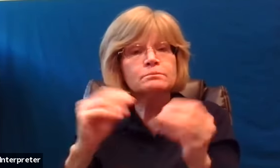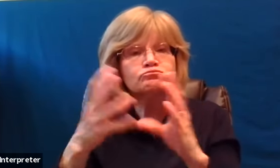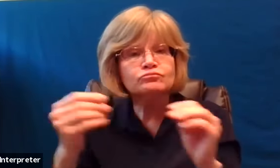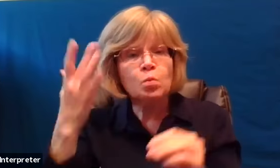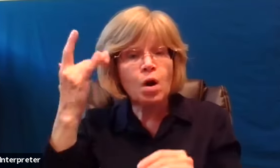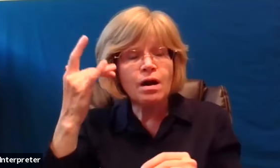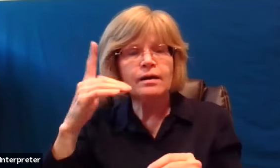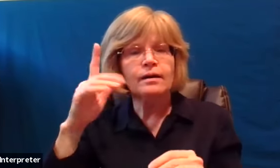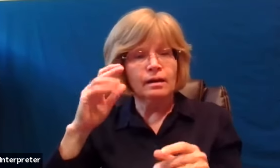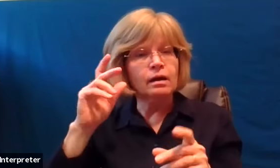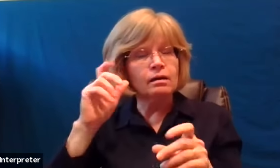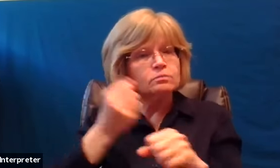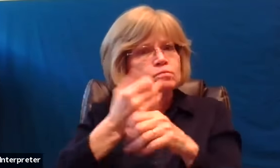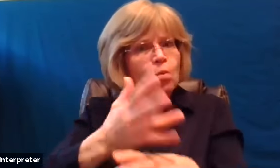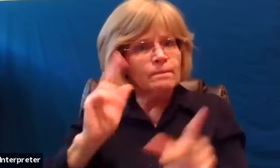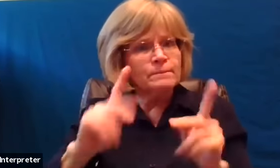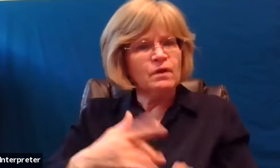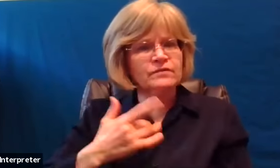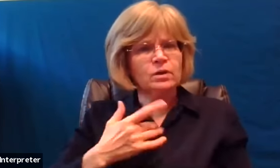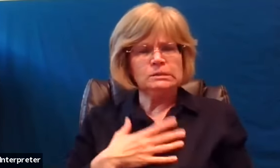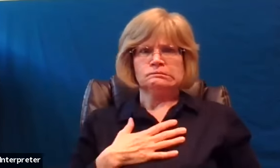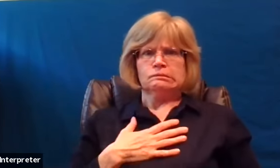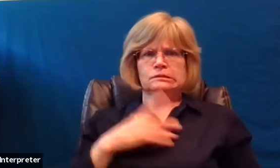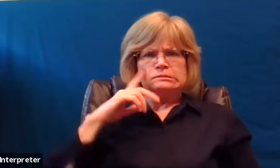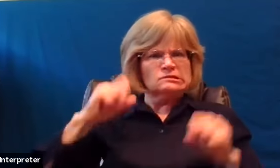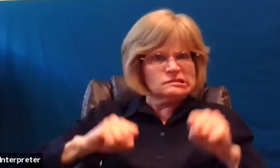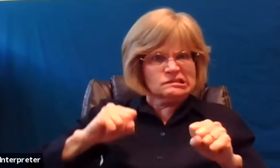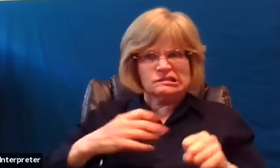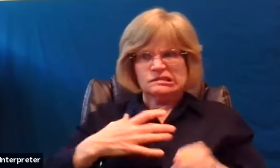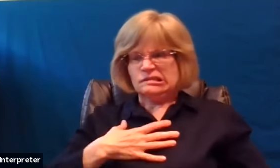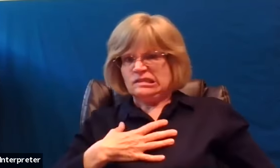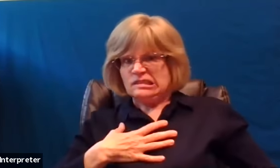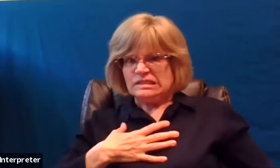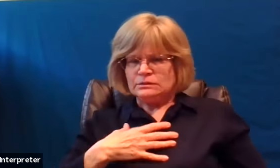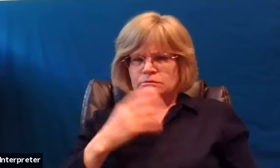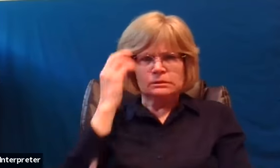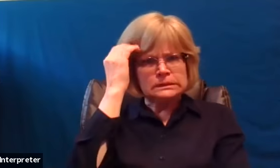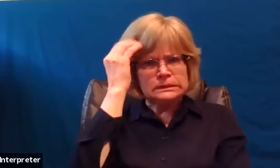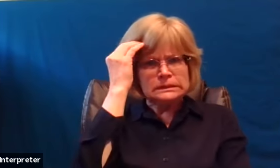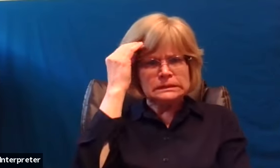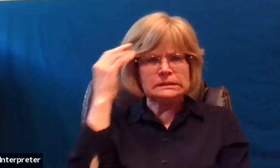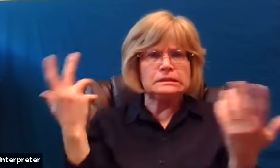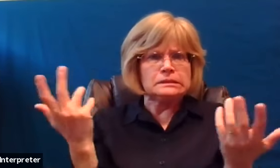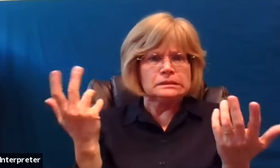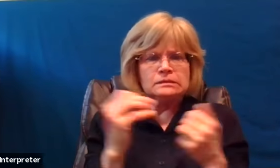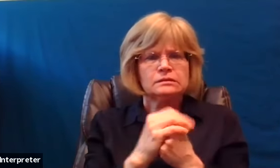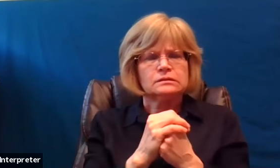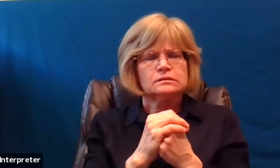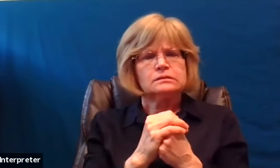uncertainty despite our best efforts then they defy a sole